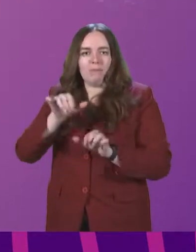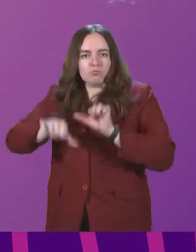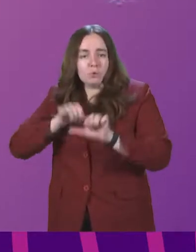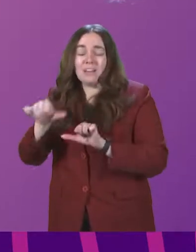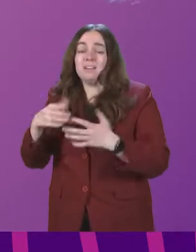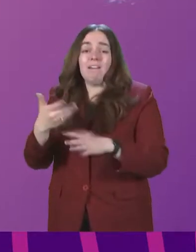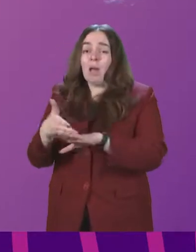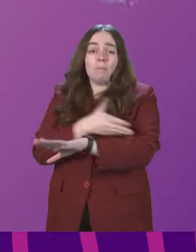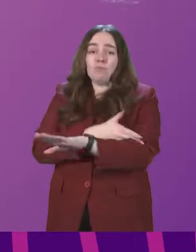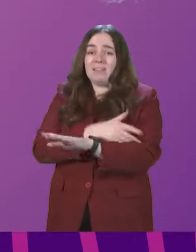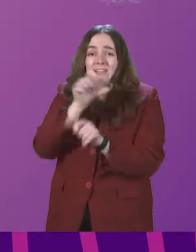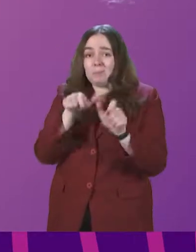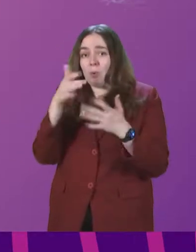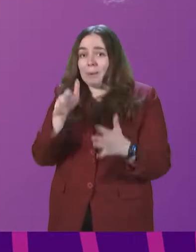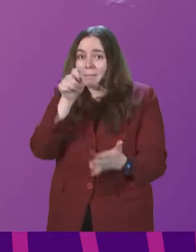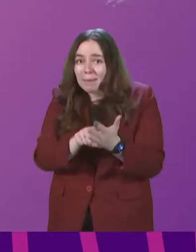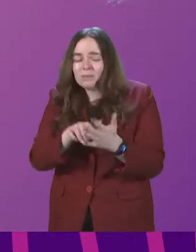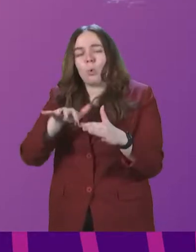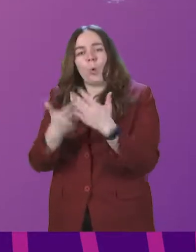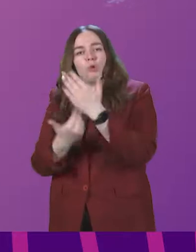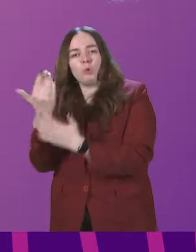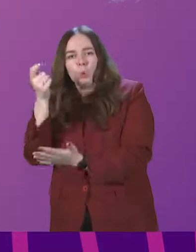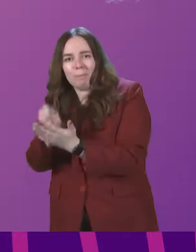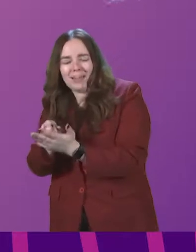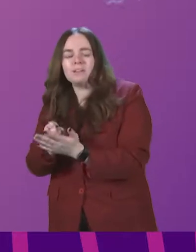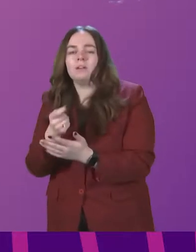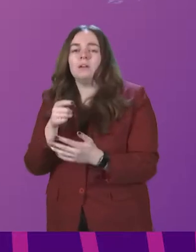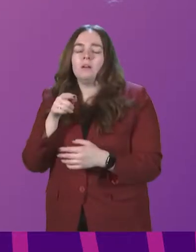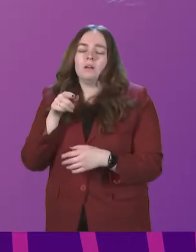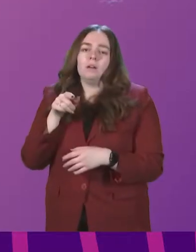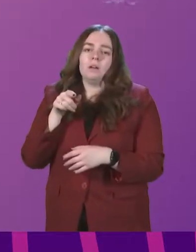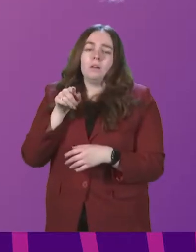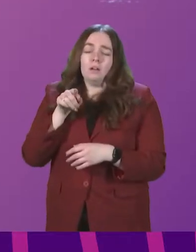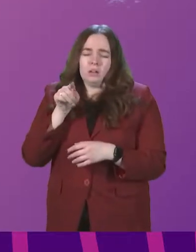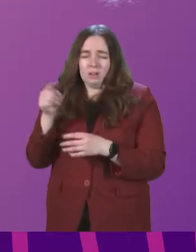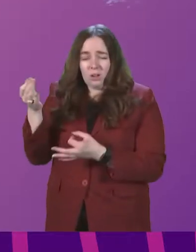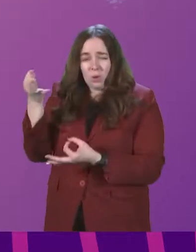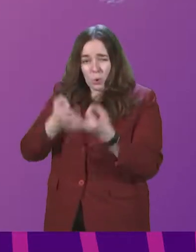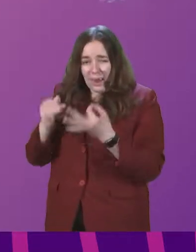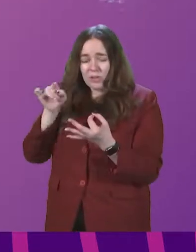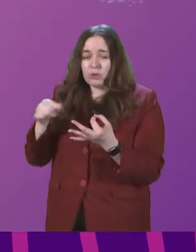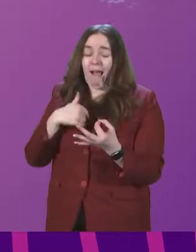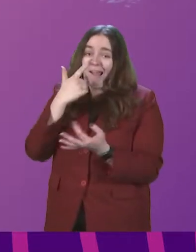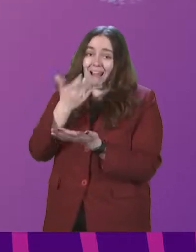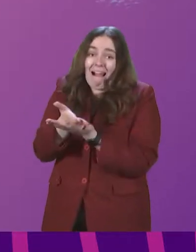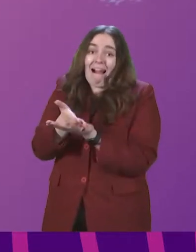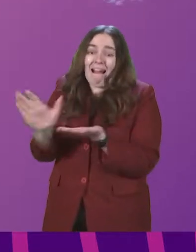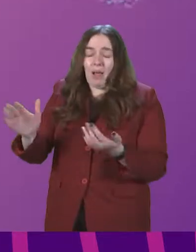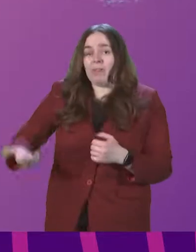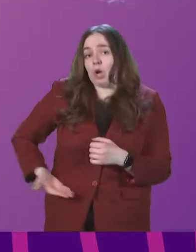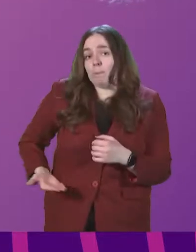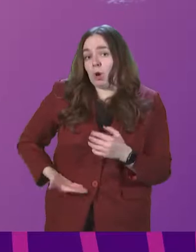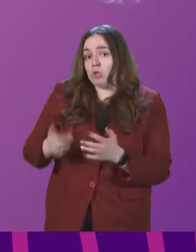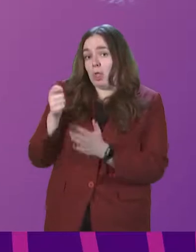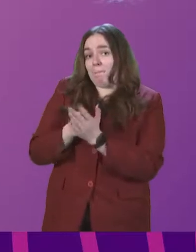bidders or with new bidders. In terms of the substance of his question, I can be very clear that the commercial bids